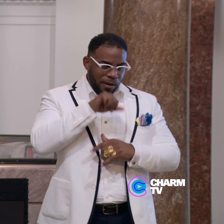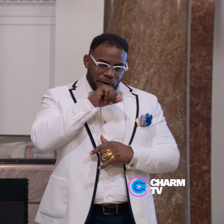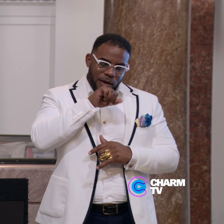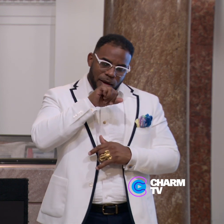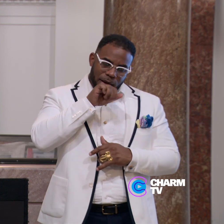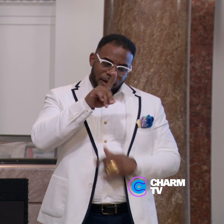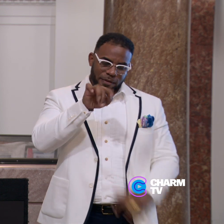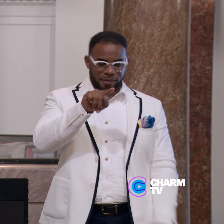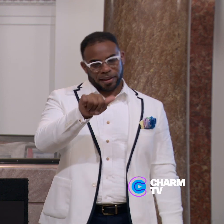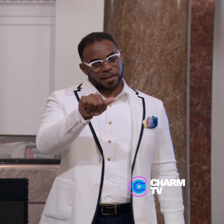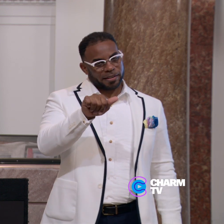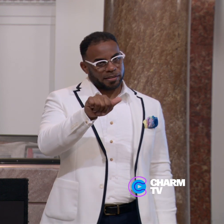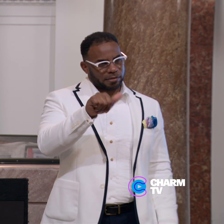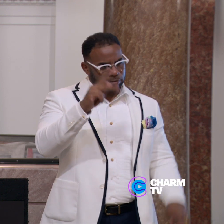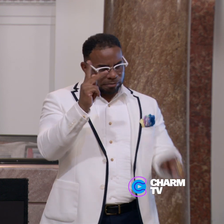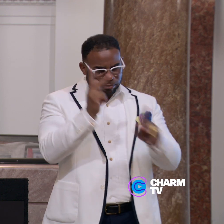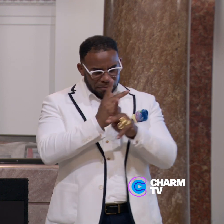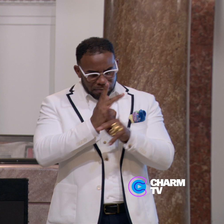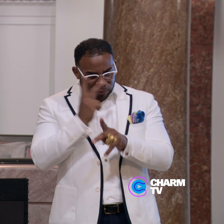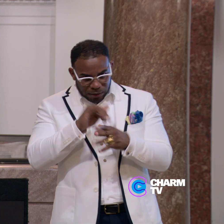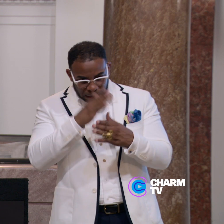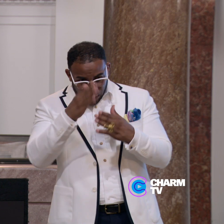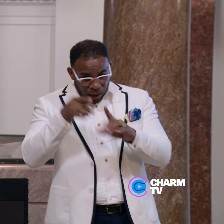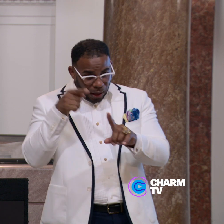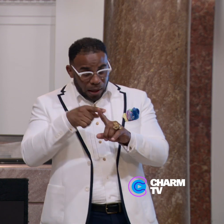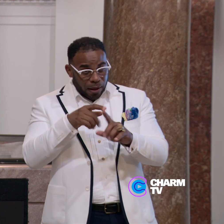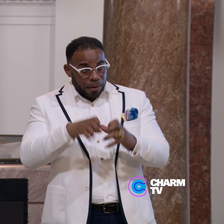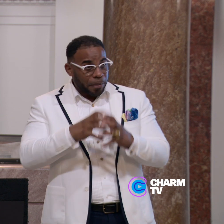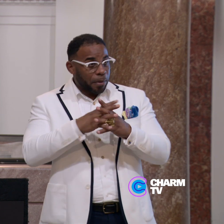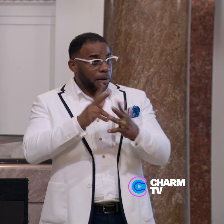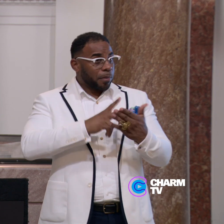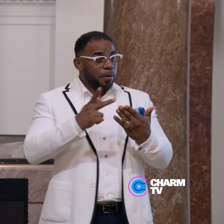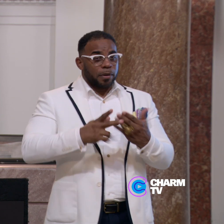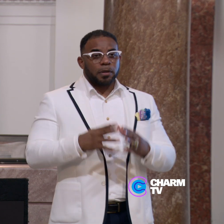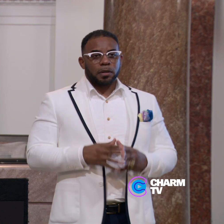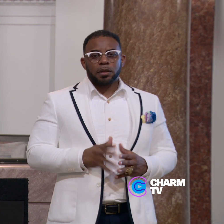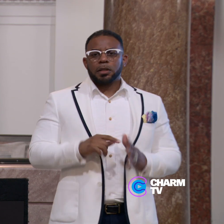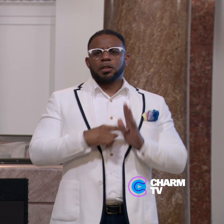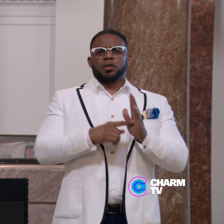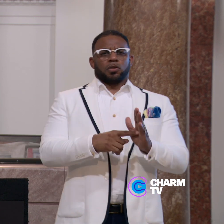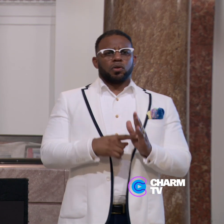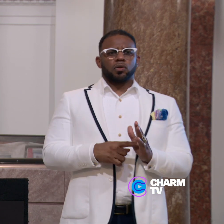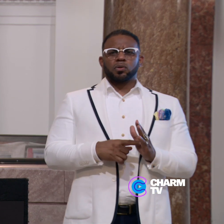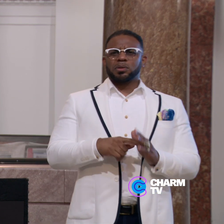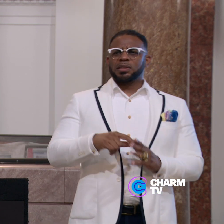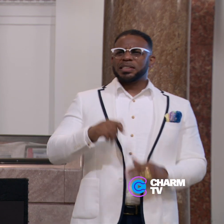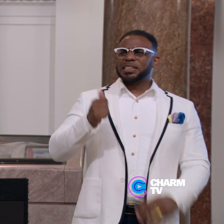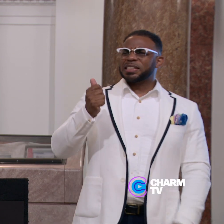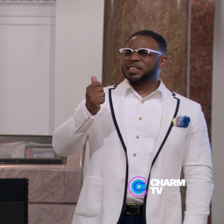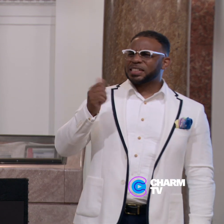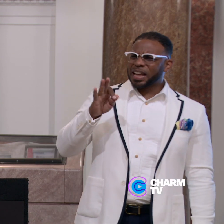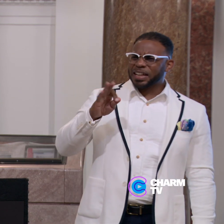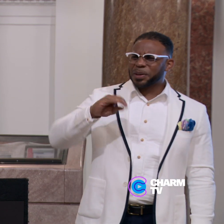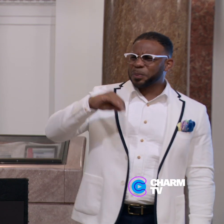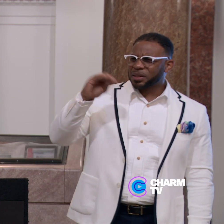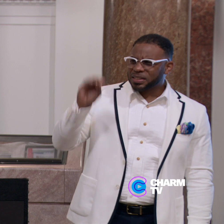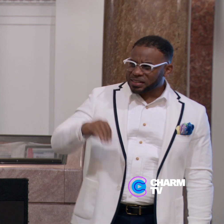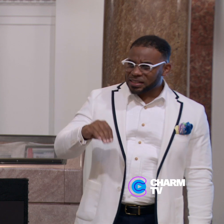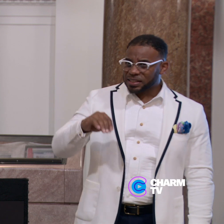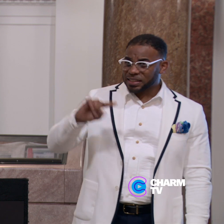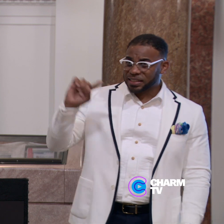data. And so, when we saw the outcome of the pilot that showed a 19%